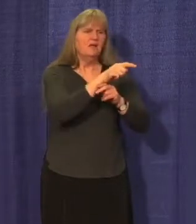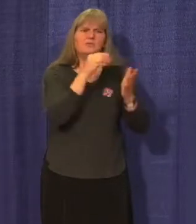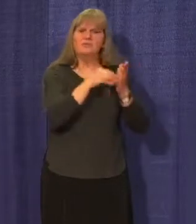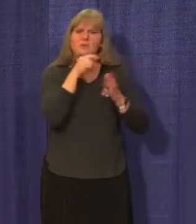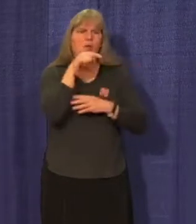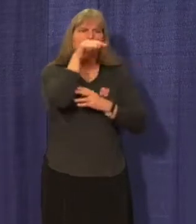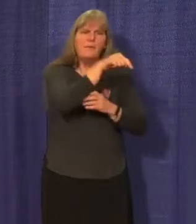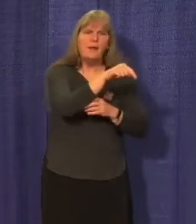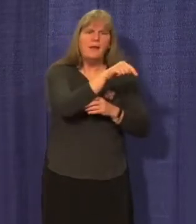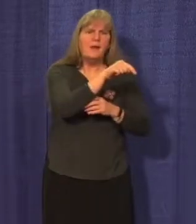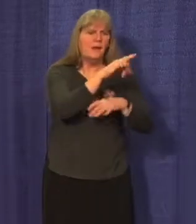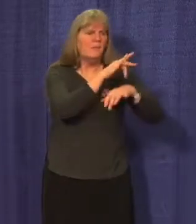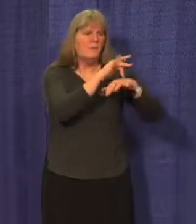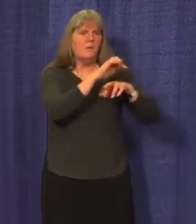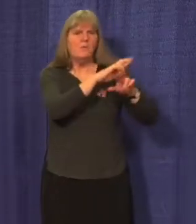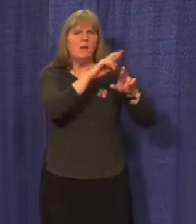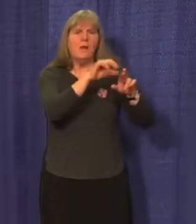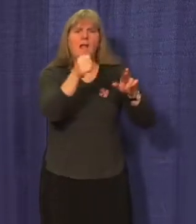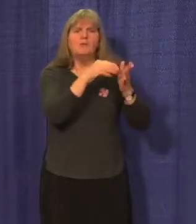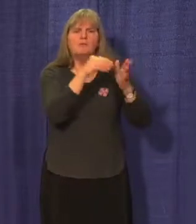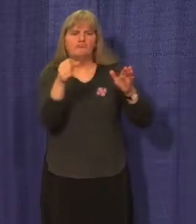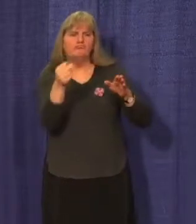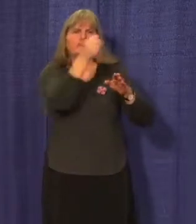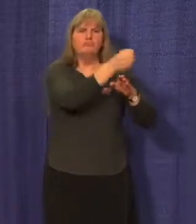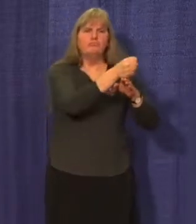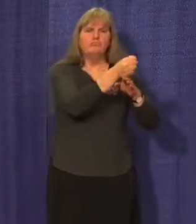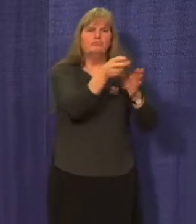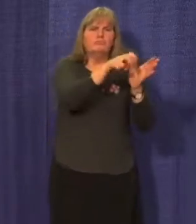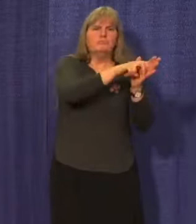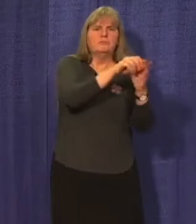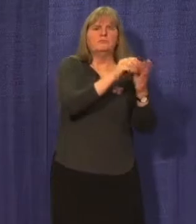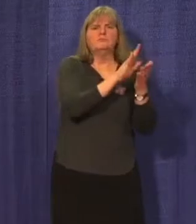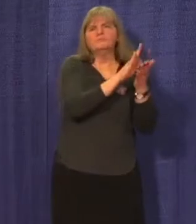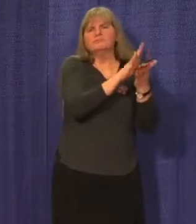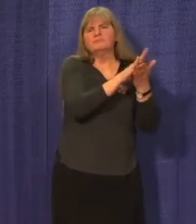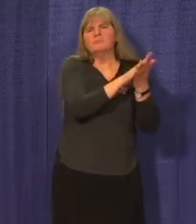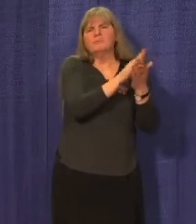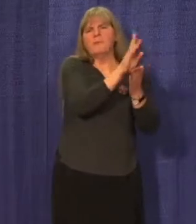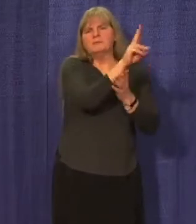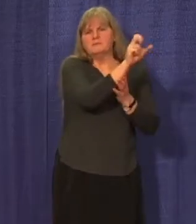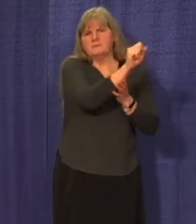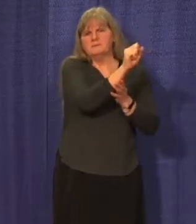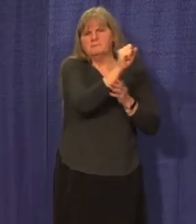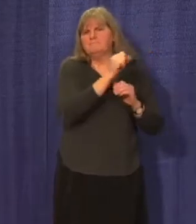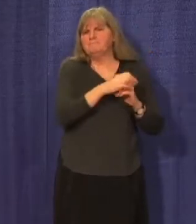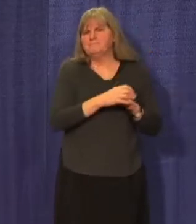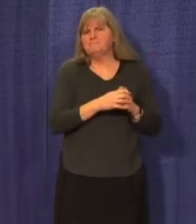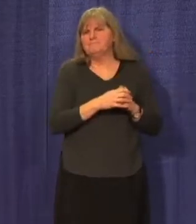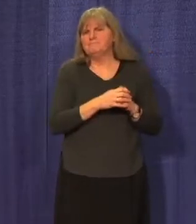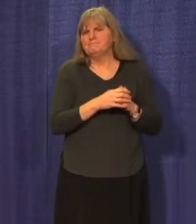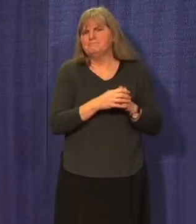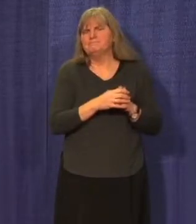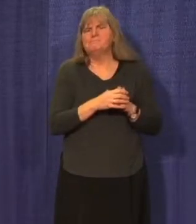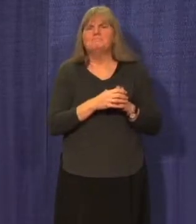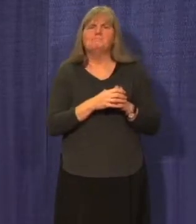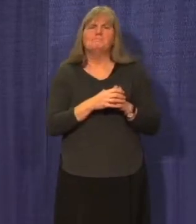bus regularly and there are opportunities for other students to be safely designated a seat on that bus.